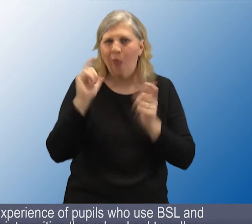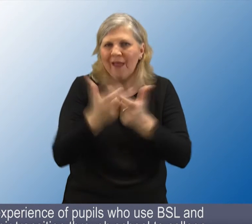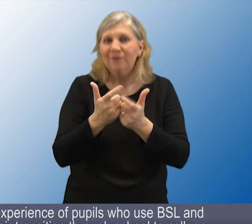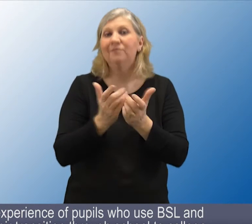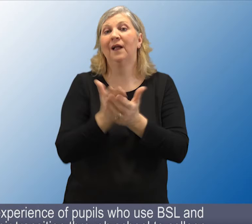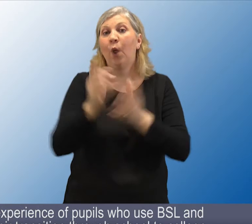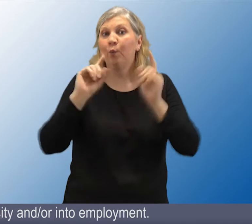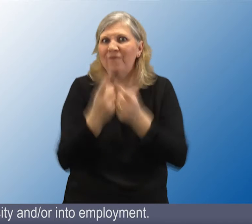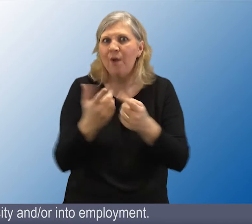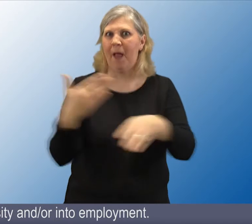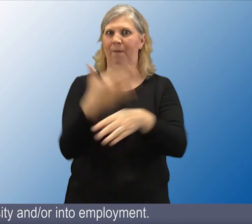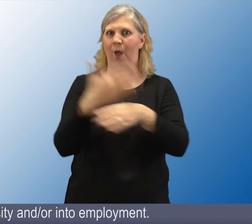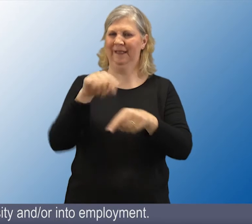university and or into employment